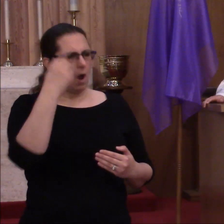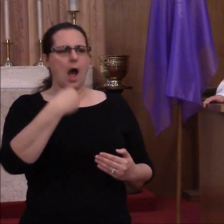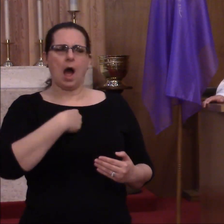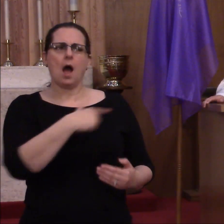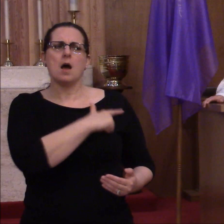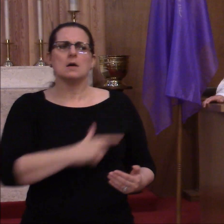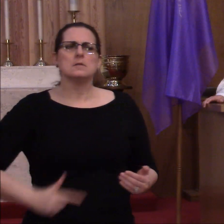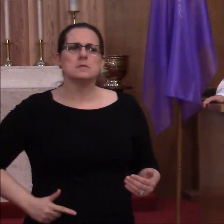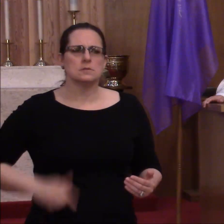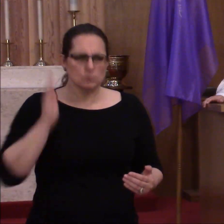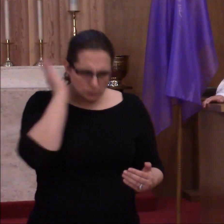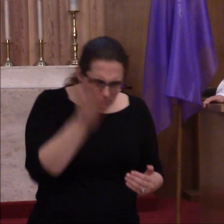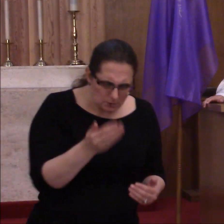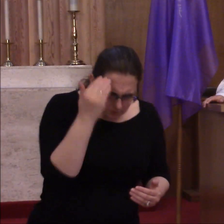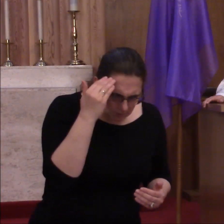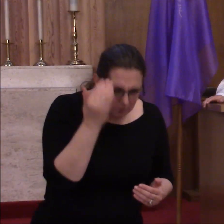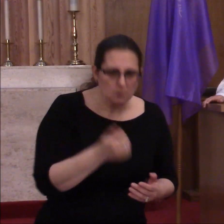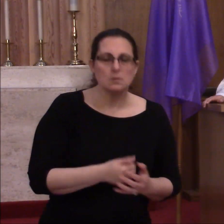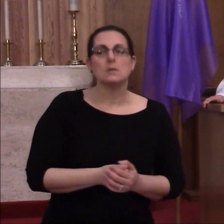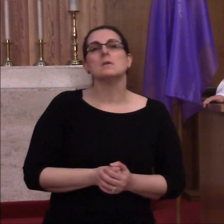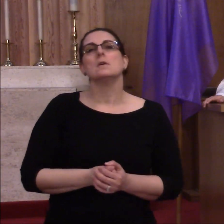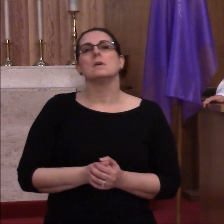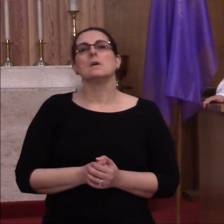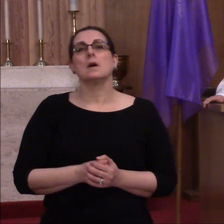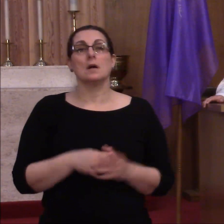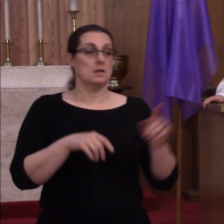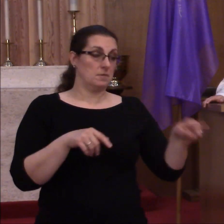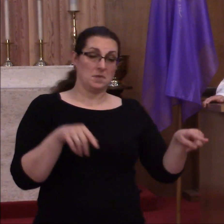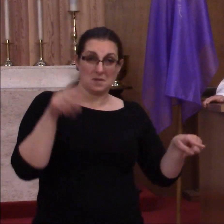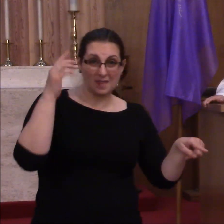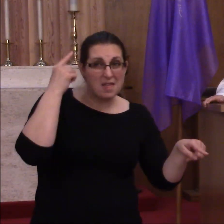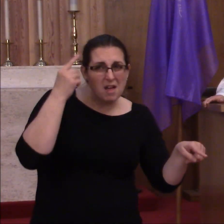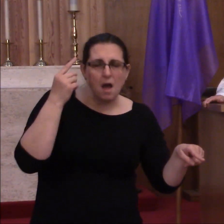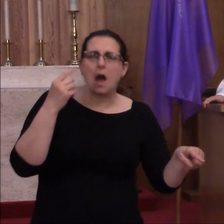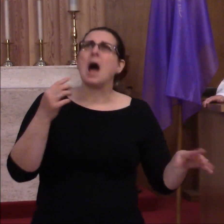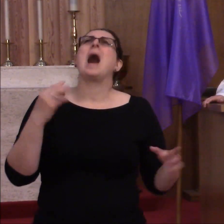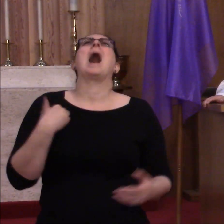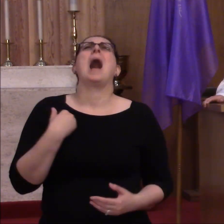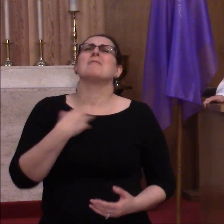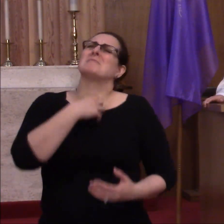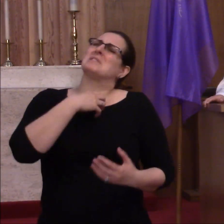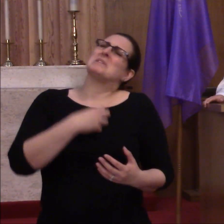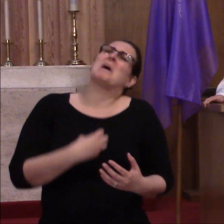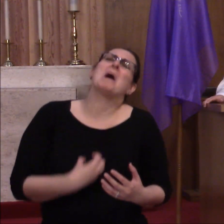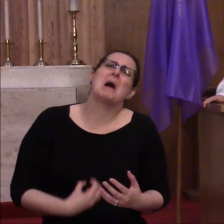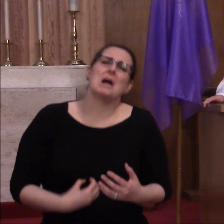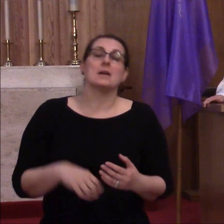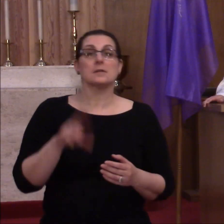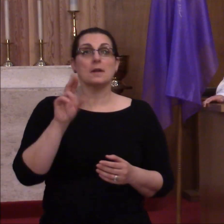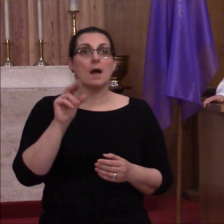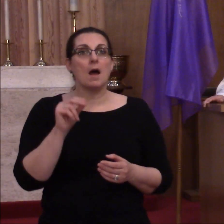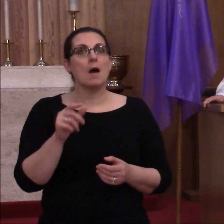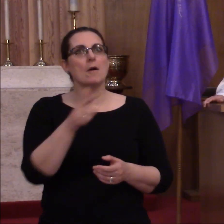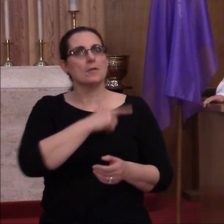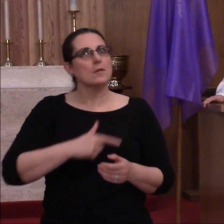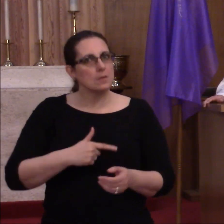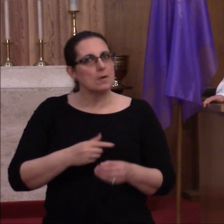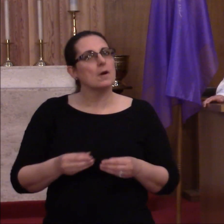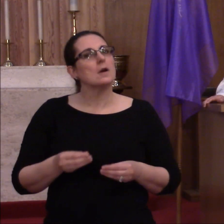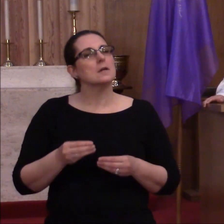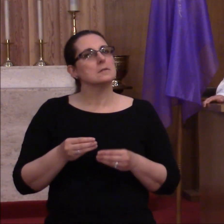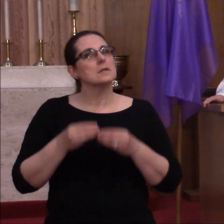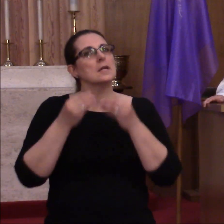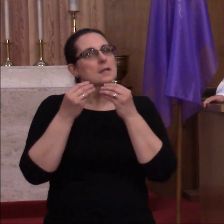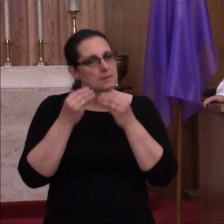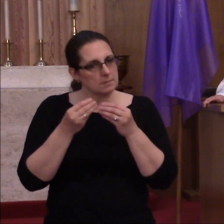am the Lord your God. When they thought they were going to starve to death, the Lord gave them the assurance that he